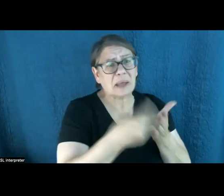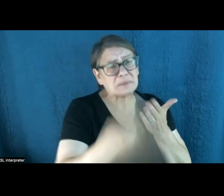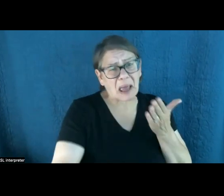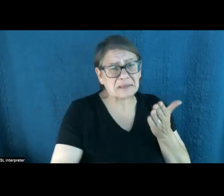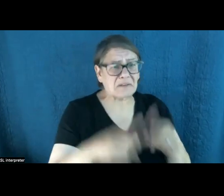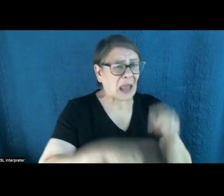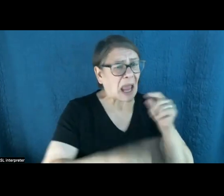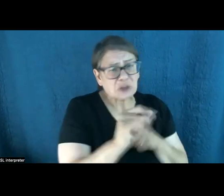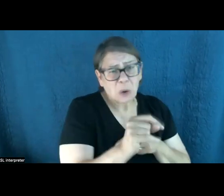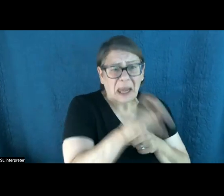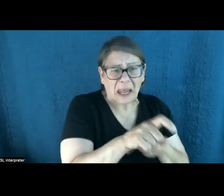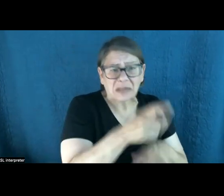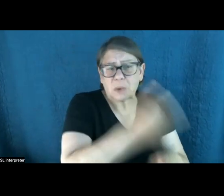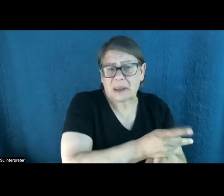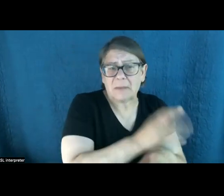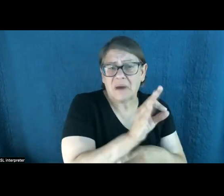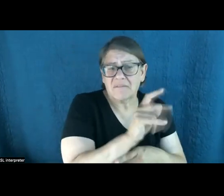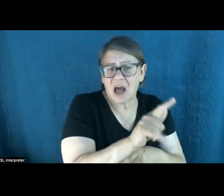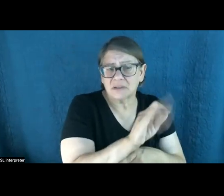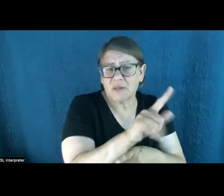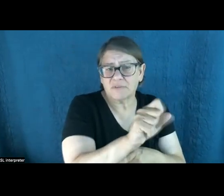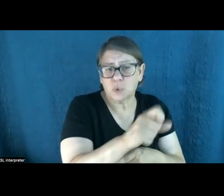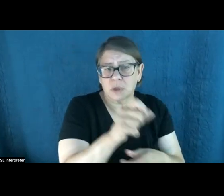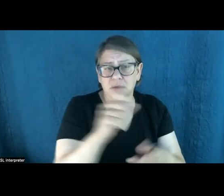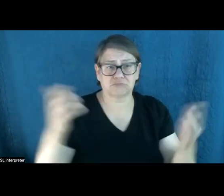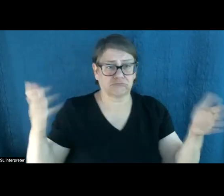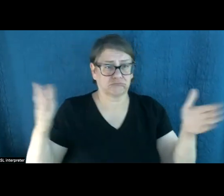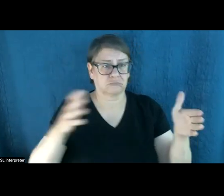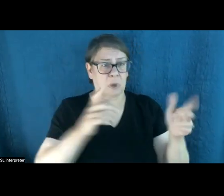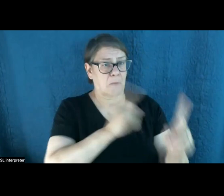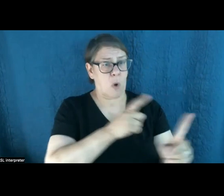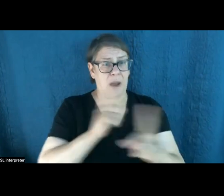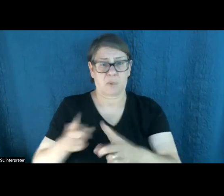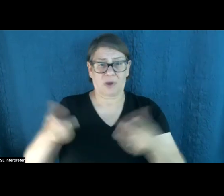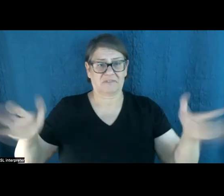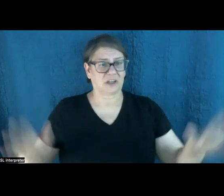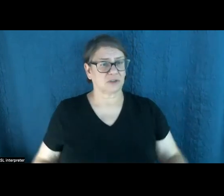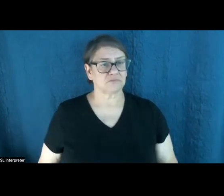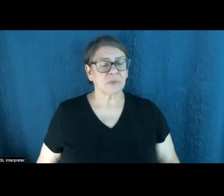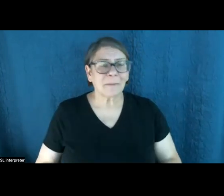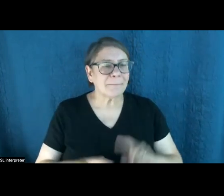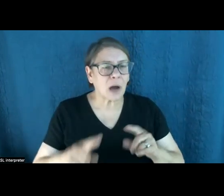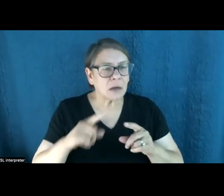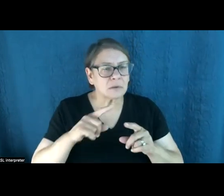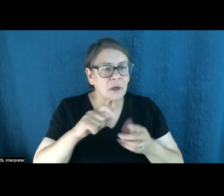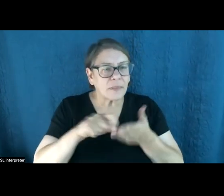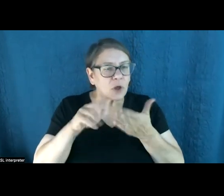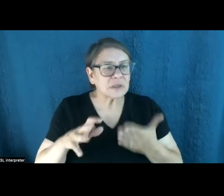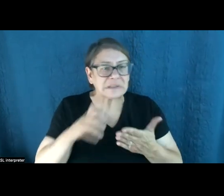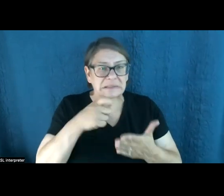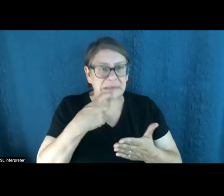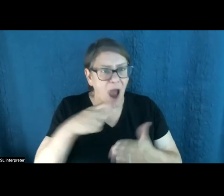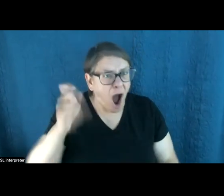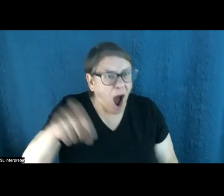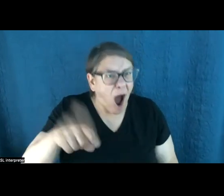to fossil fuels. And then that's the end of it. And the journalist sort of, you know, fails then to make clear that there absolutely is an urgent need for renewable